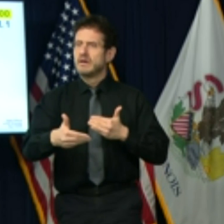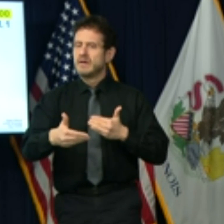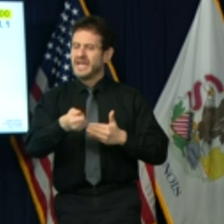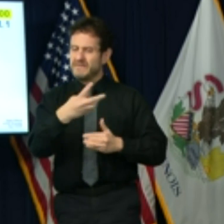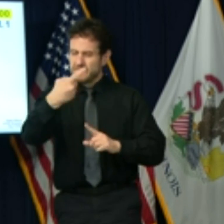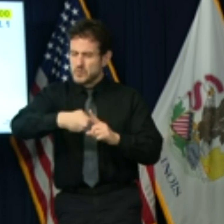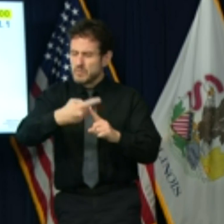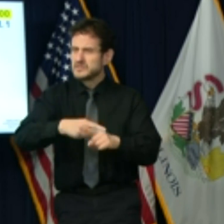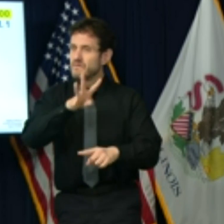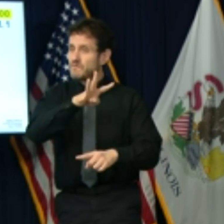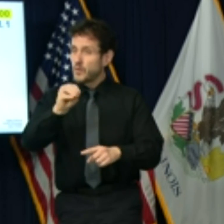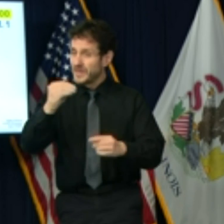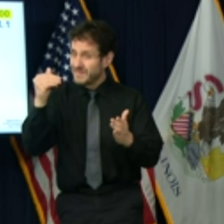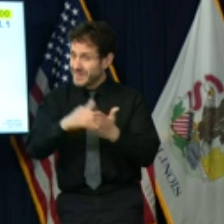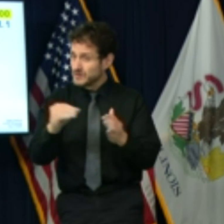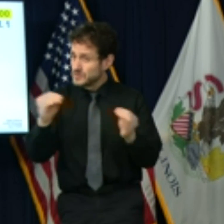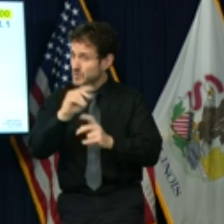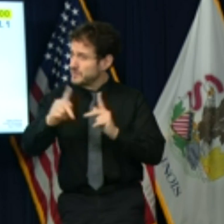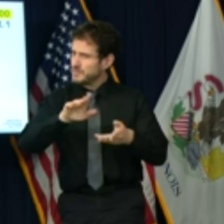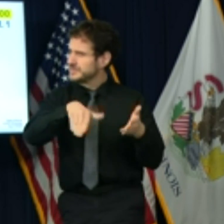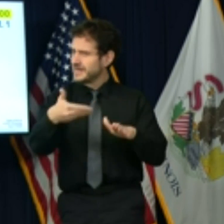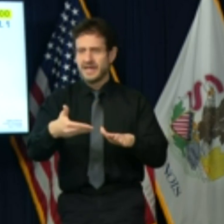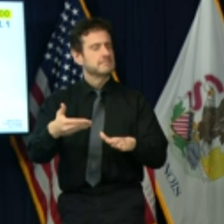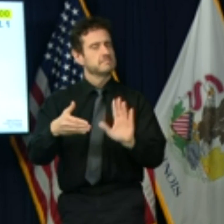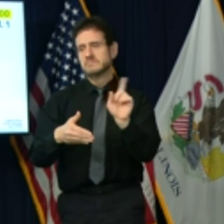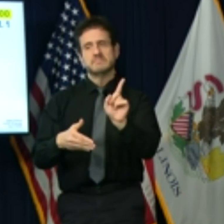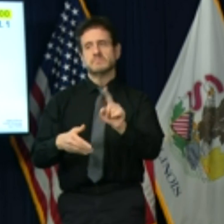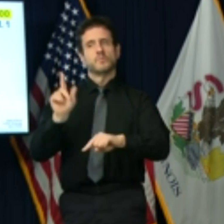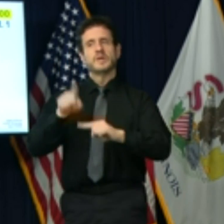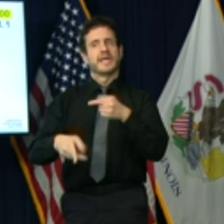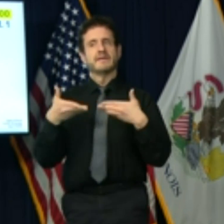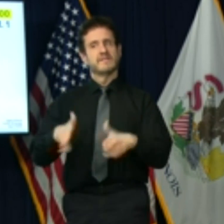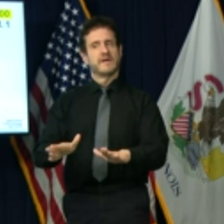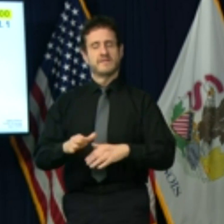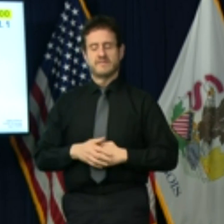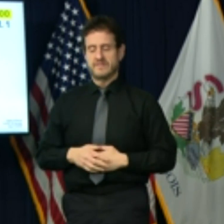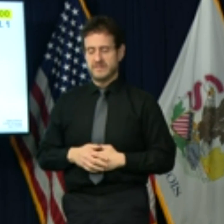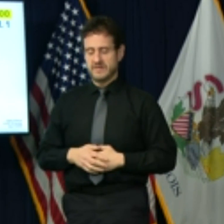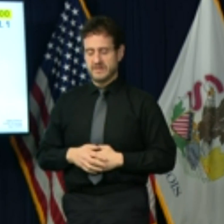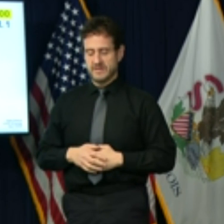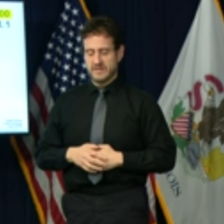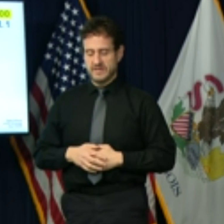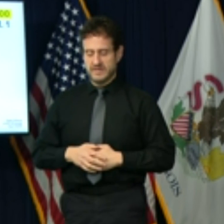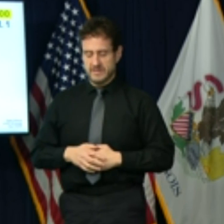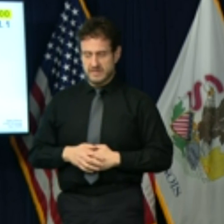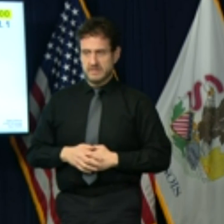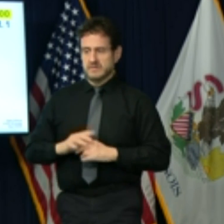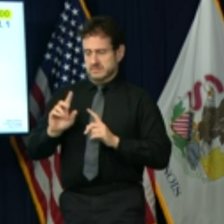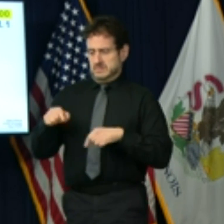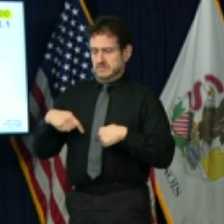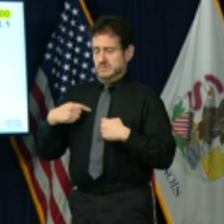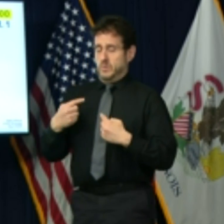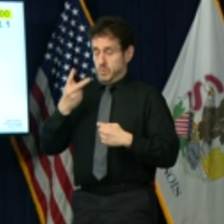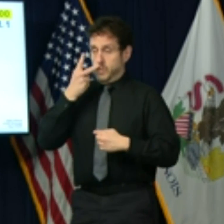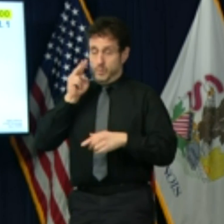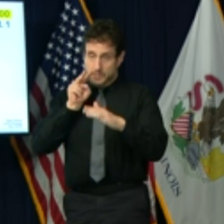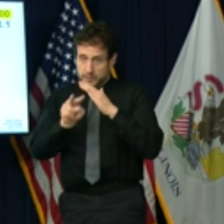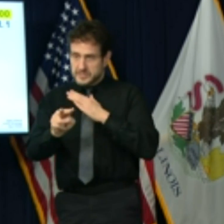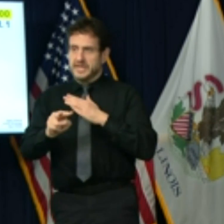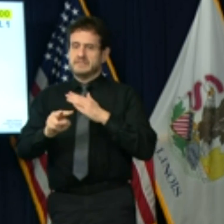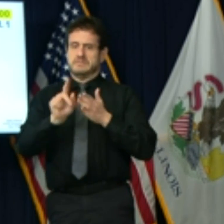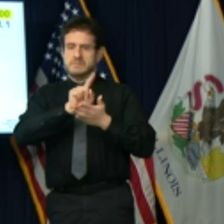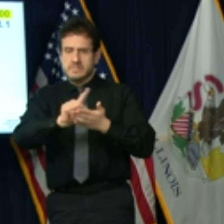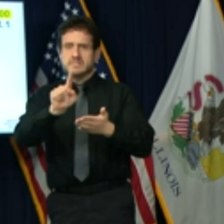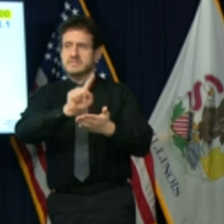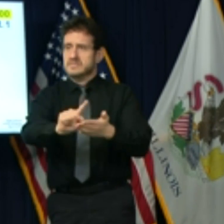We will continue to see a rise in both hospitalizations and deaths from COVID-19 for weeks ahead because of the